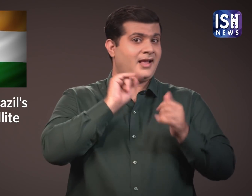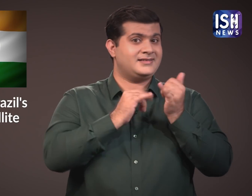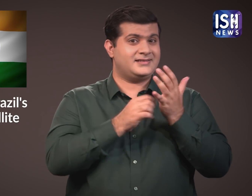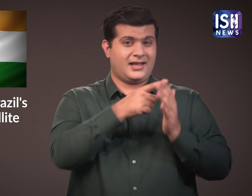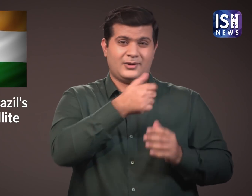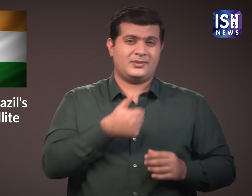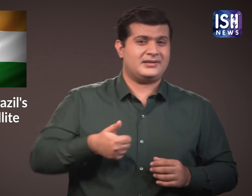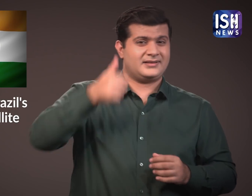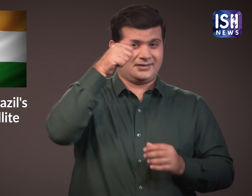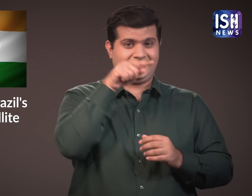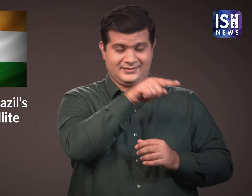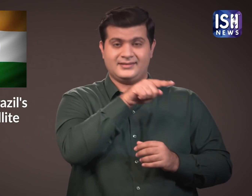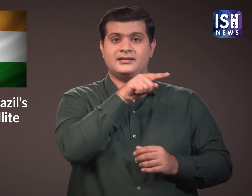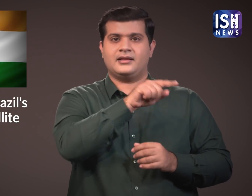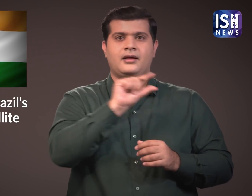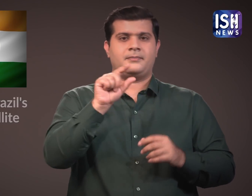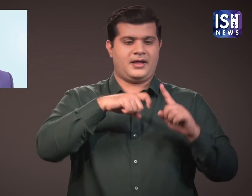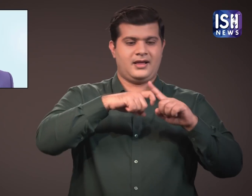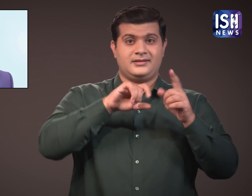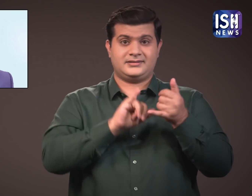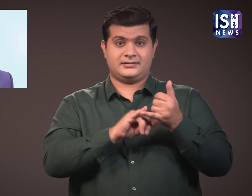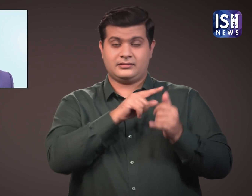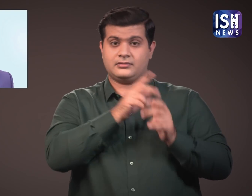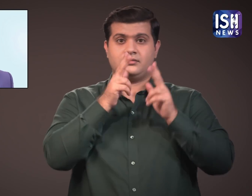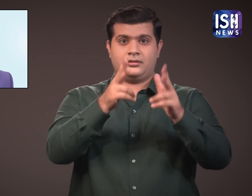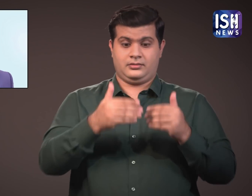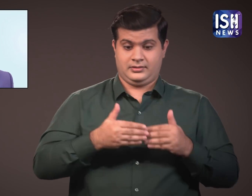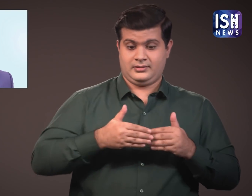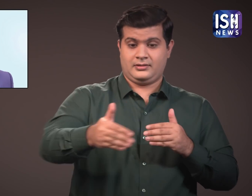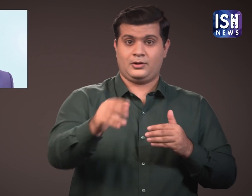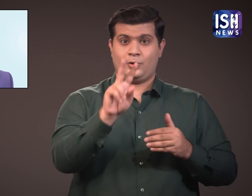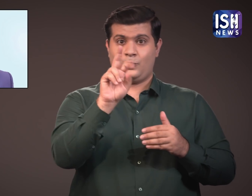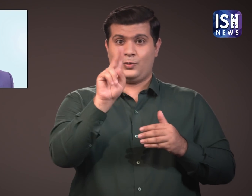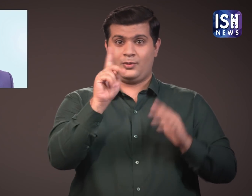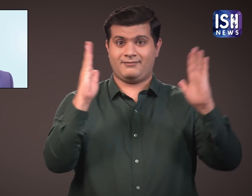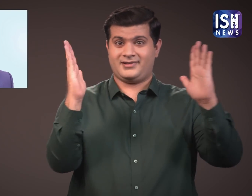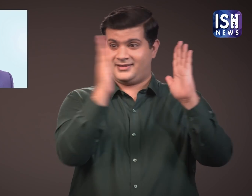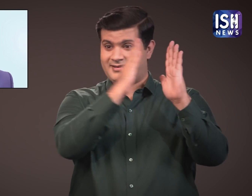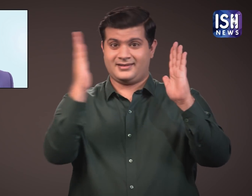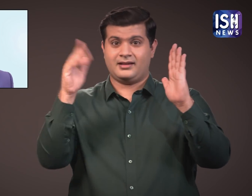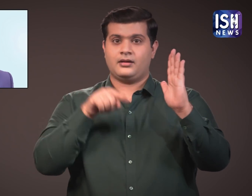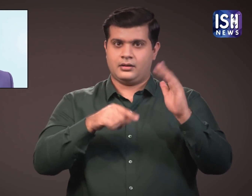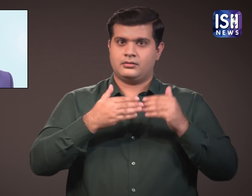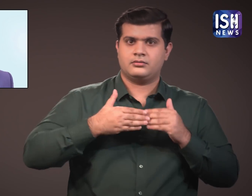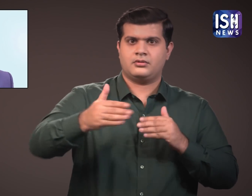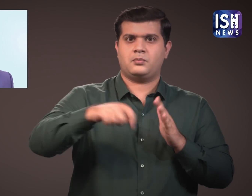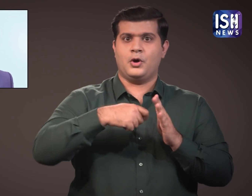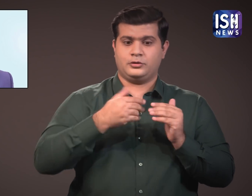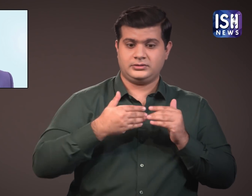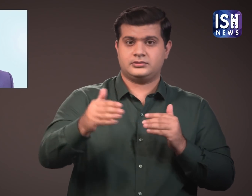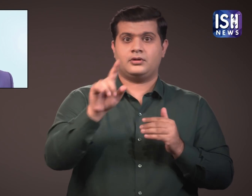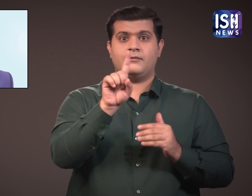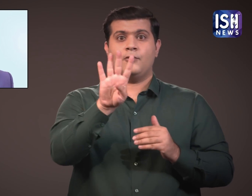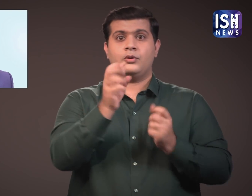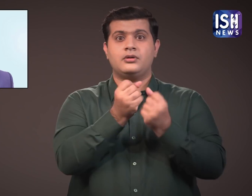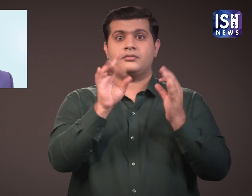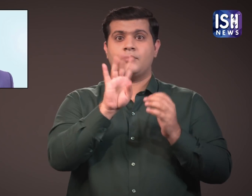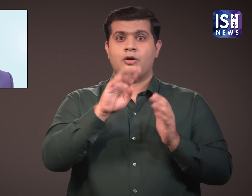ISRO chief K7 said, ISRO has 14 missions lined up for the year 2021.